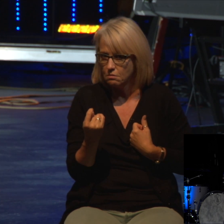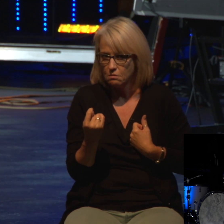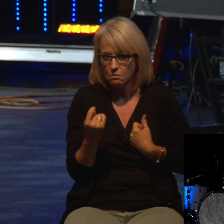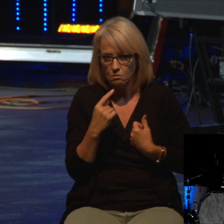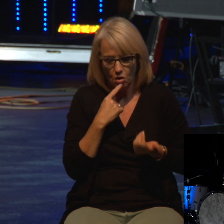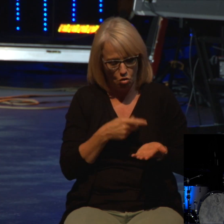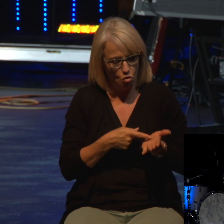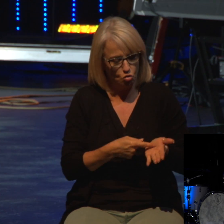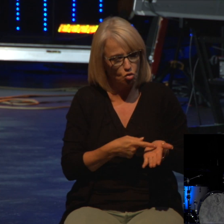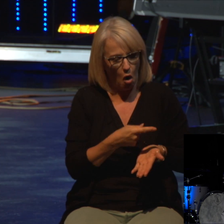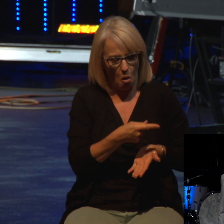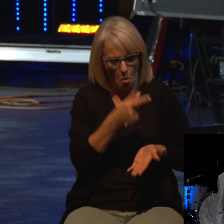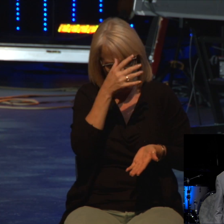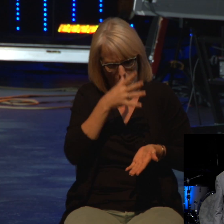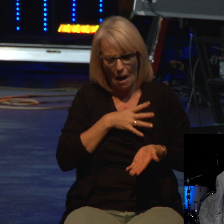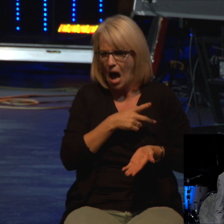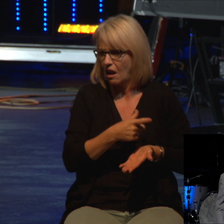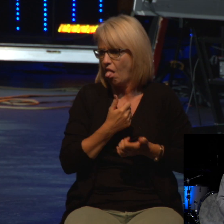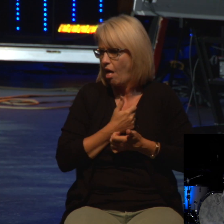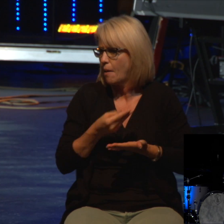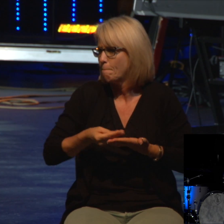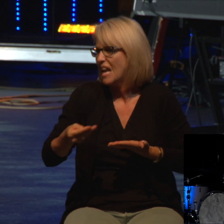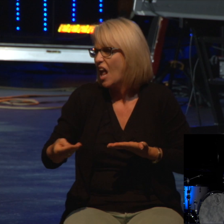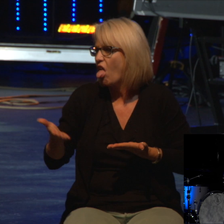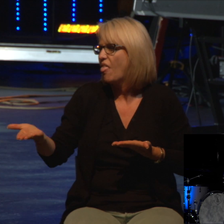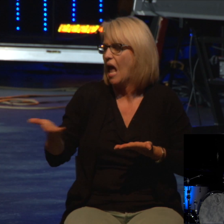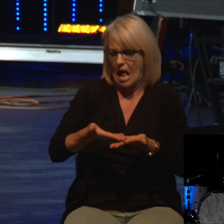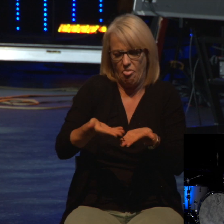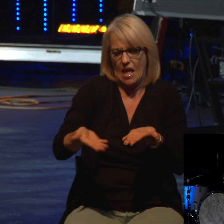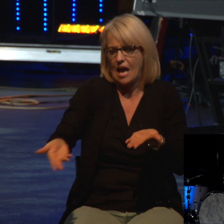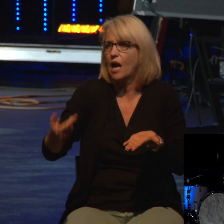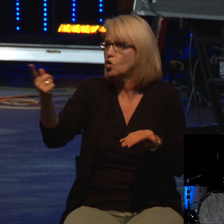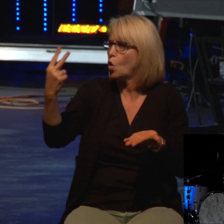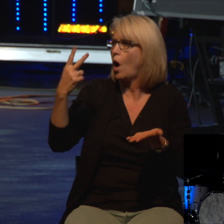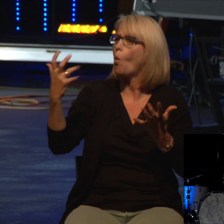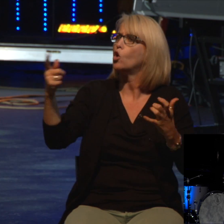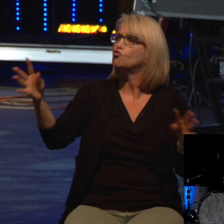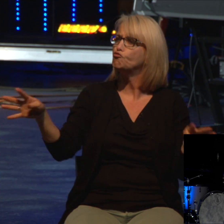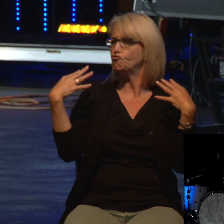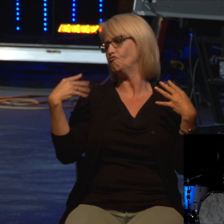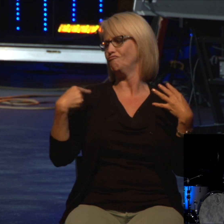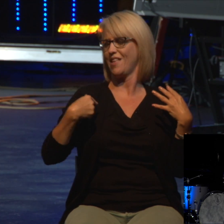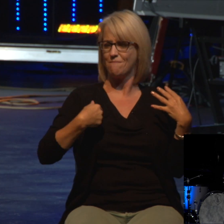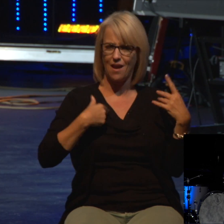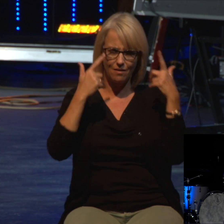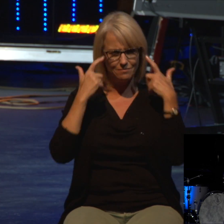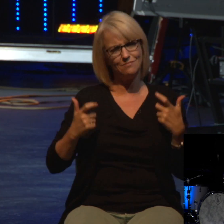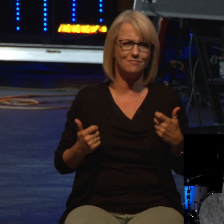means that this guy was materialistic. He wanted to be noticed. He had pride. He wanted to be